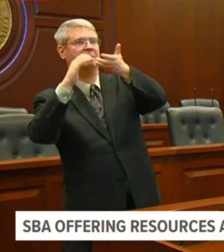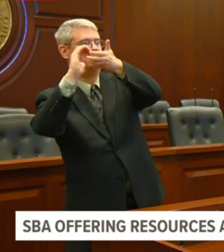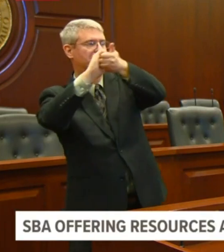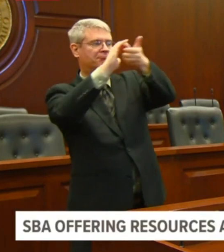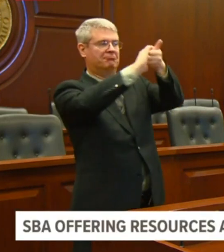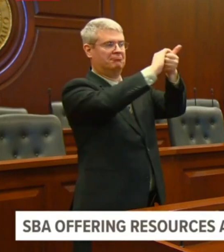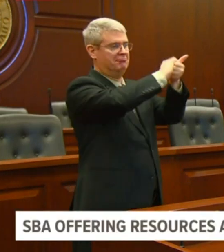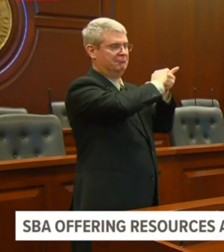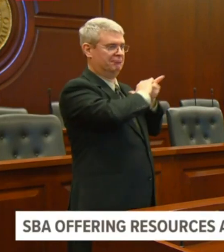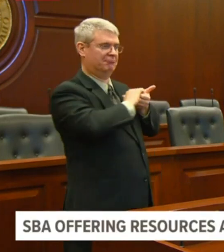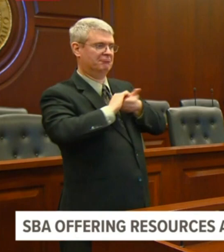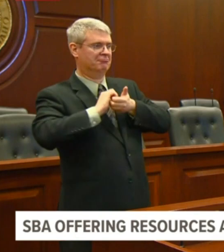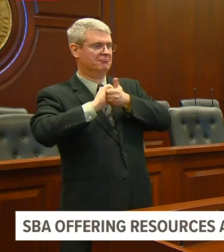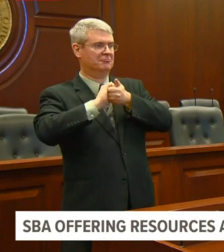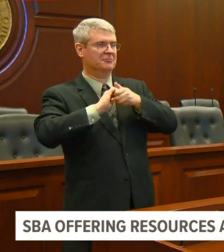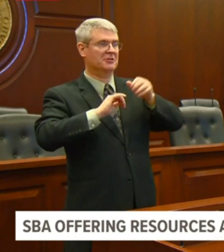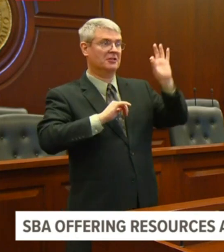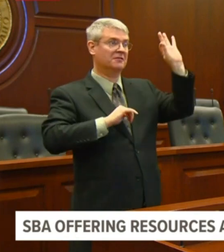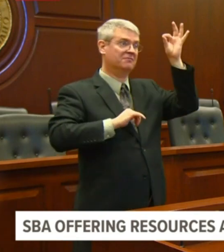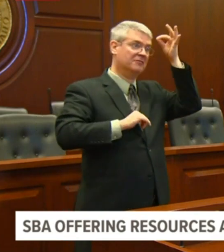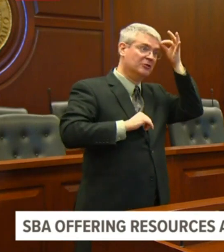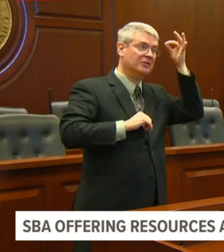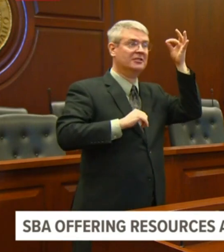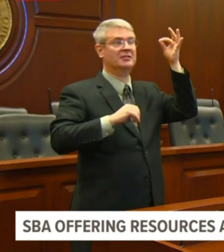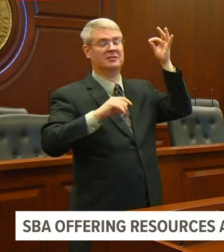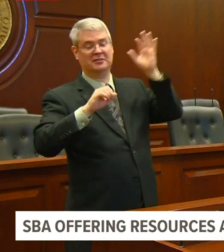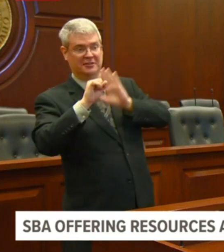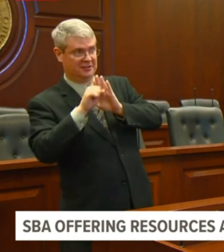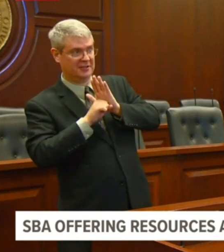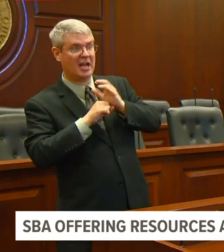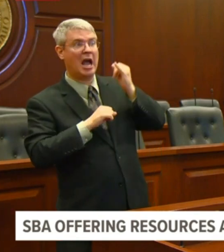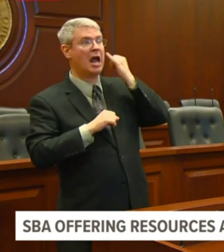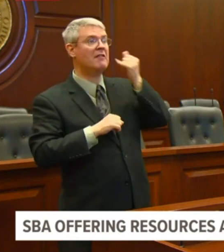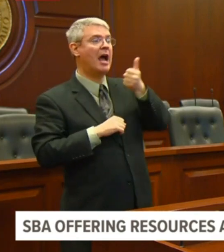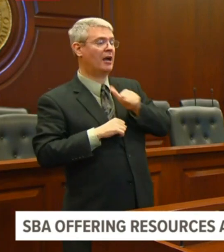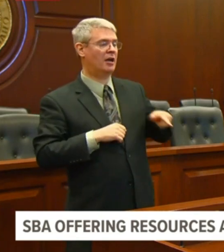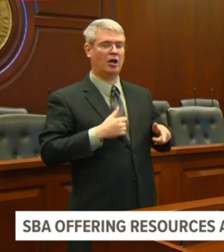uh, if you're price gouging, believe me, you're doing it at great risk.